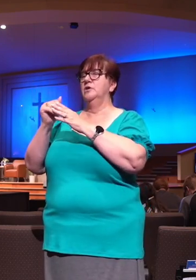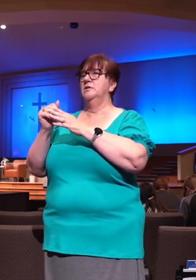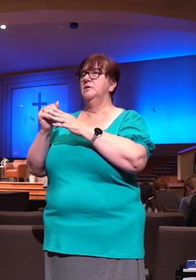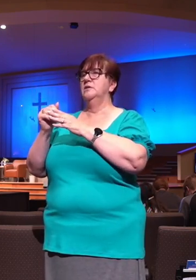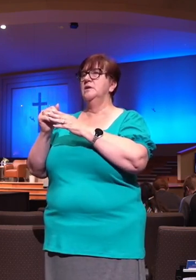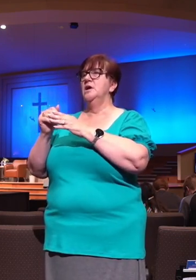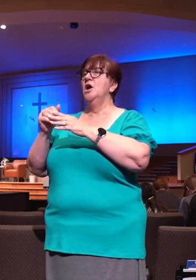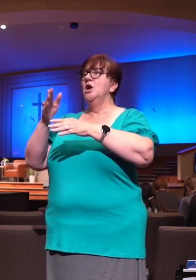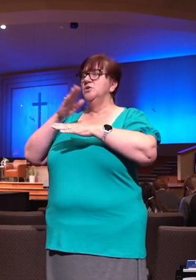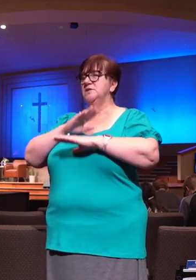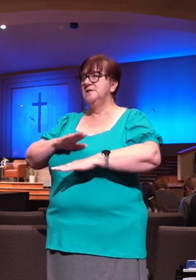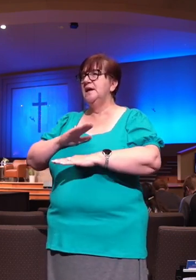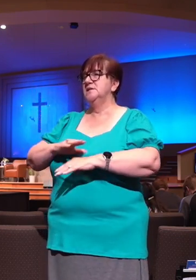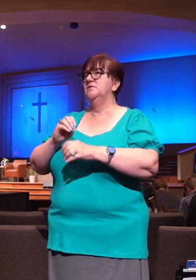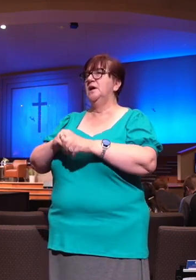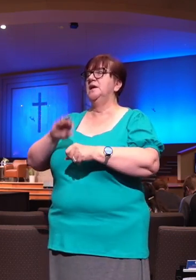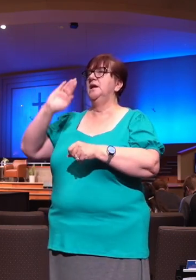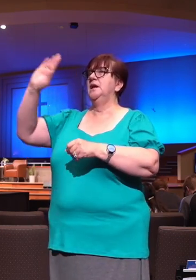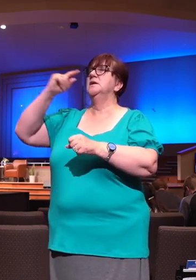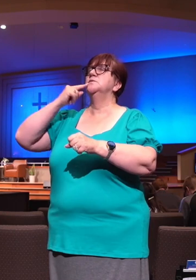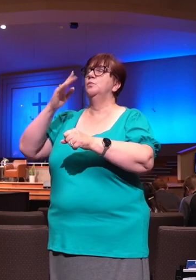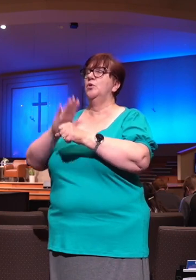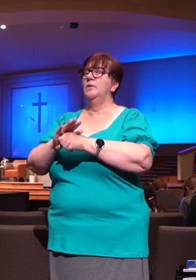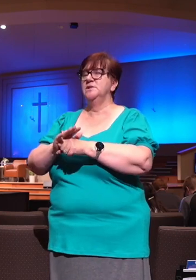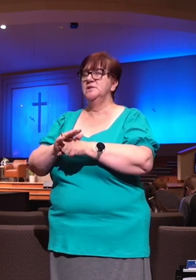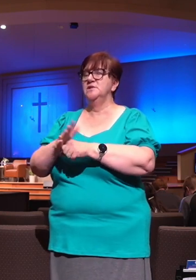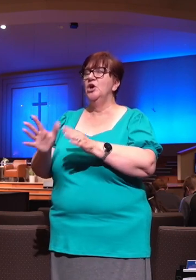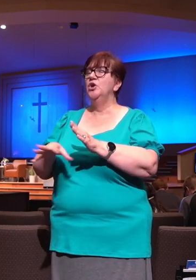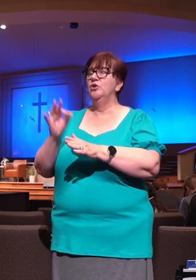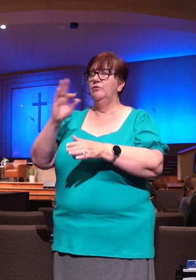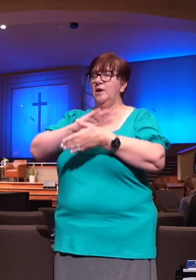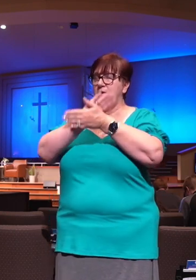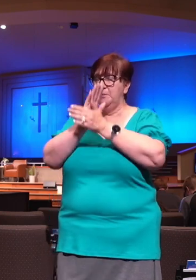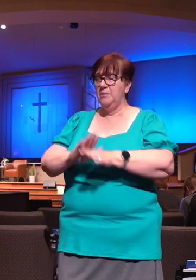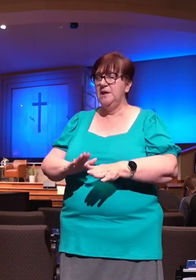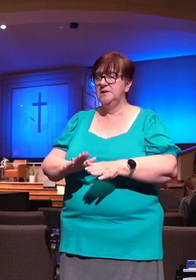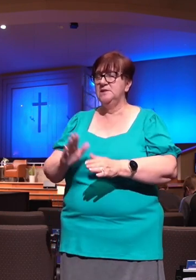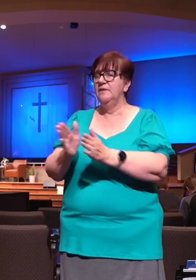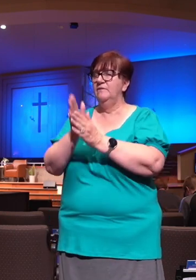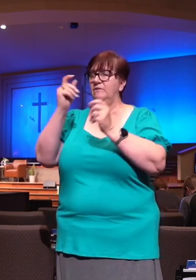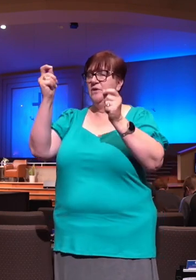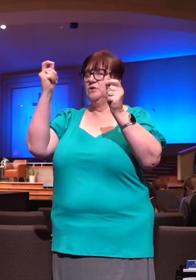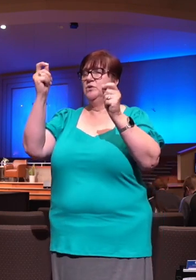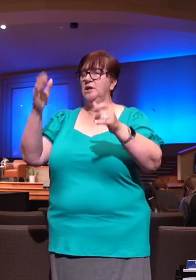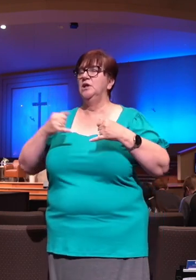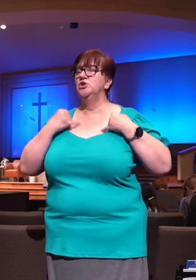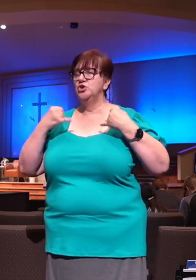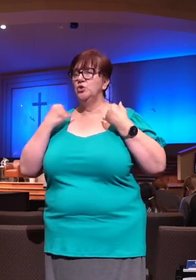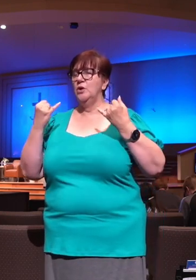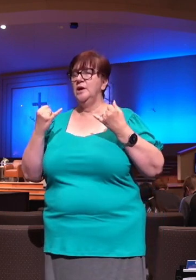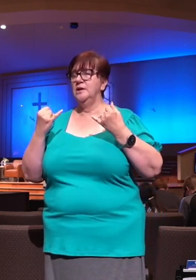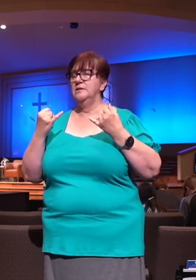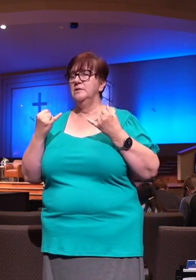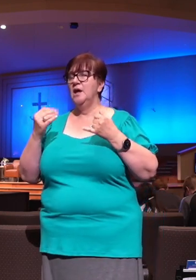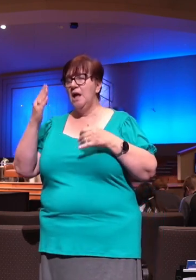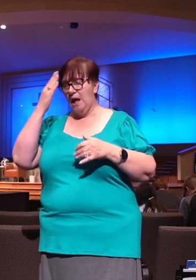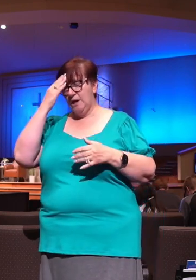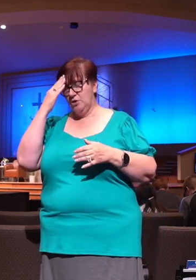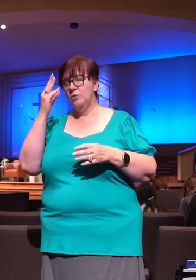fine print. In his promises we find peace. We find victory, and we joy, and we find joy. I know it's just a midweek service, and we'll give some